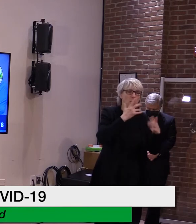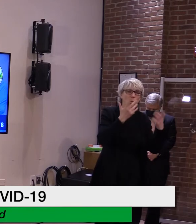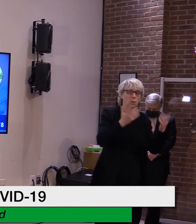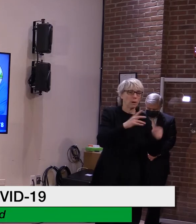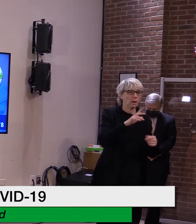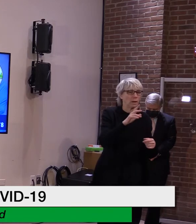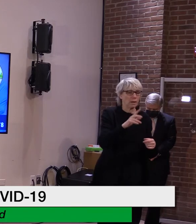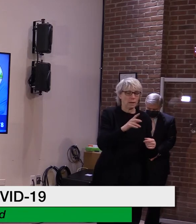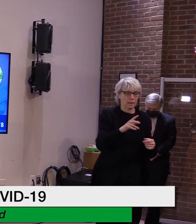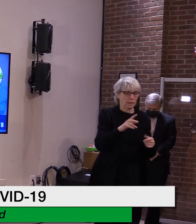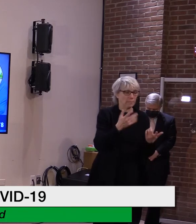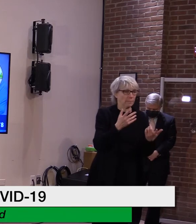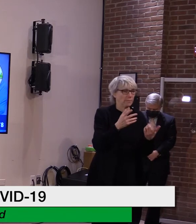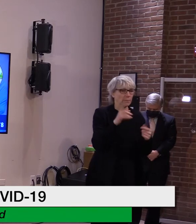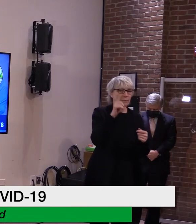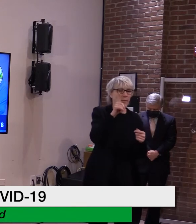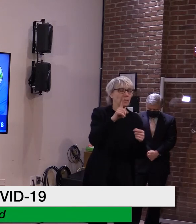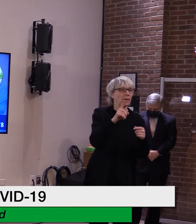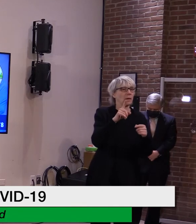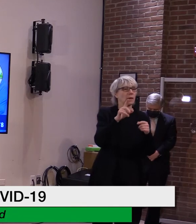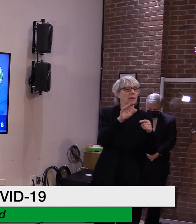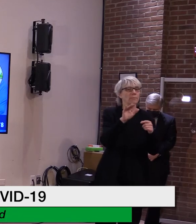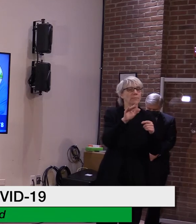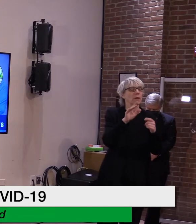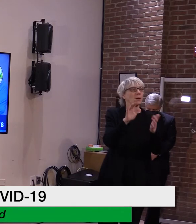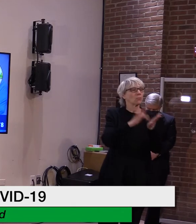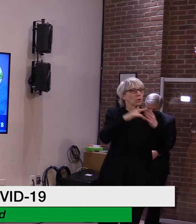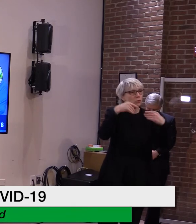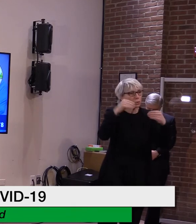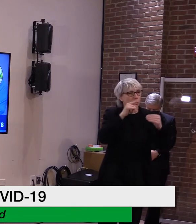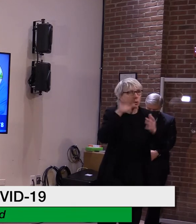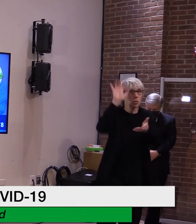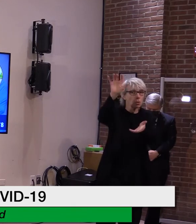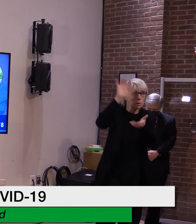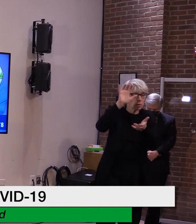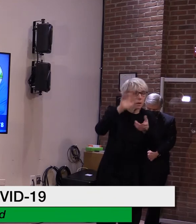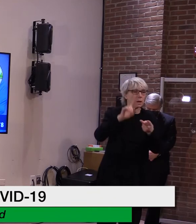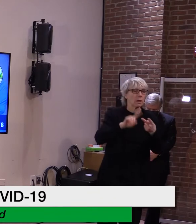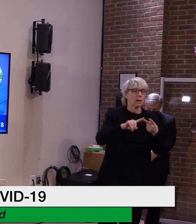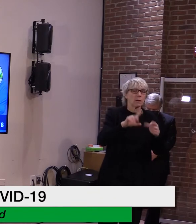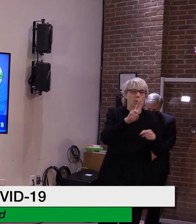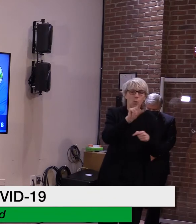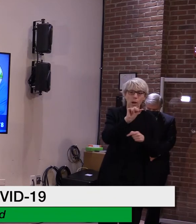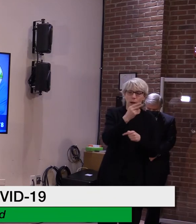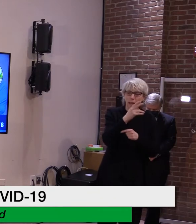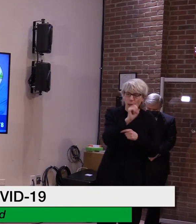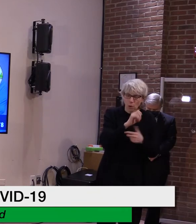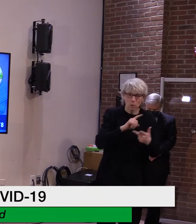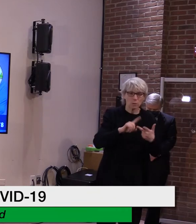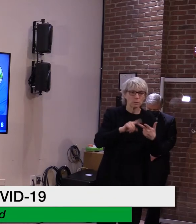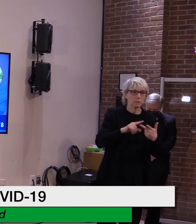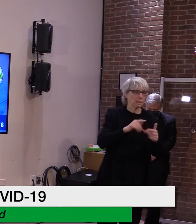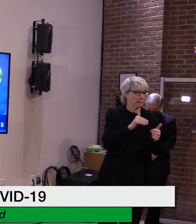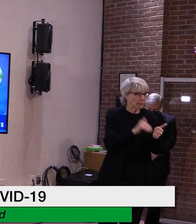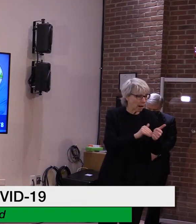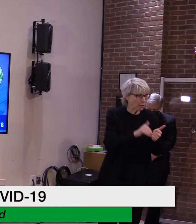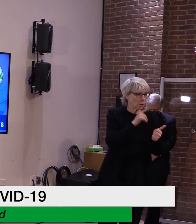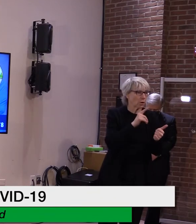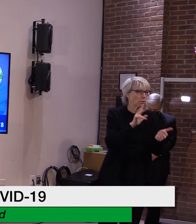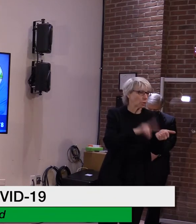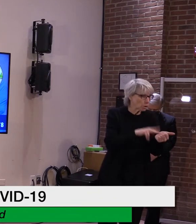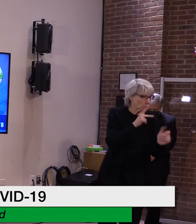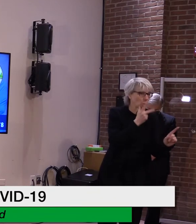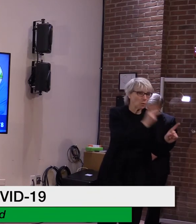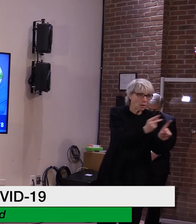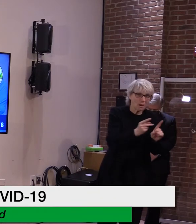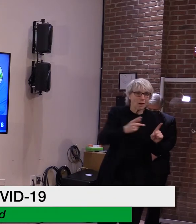depot team who received the federal shipments, to the person giving you your shot, is committed to vaccinating every person who can